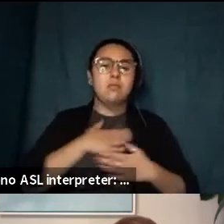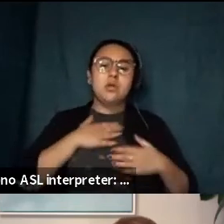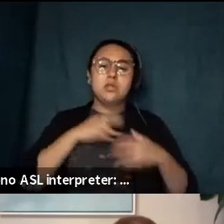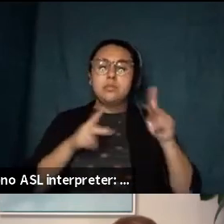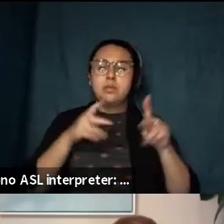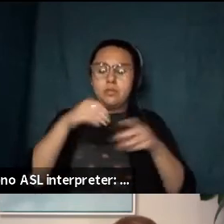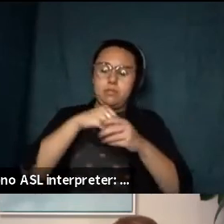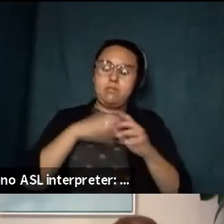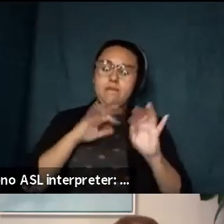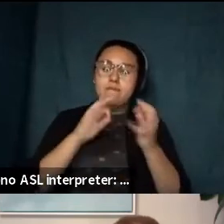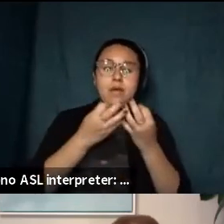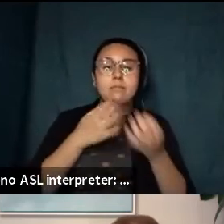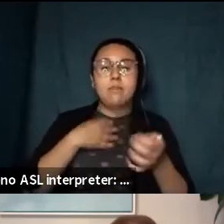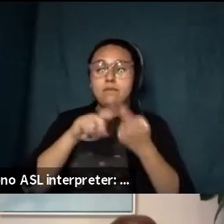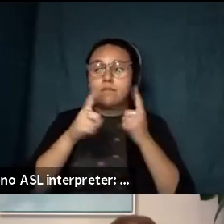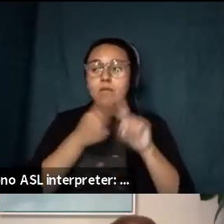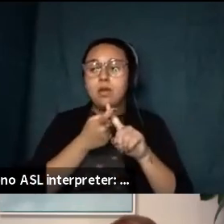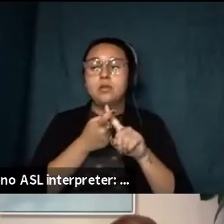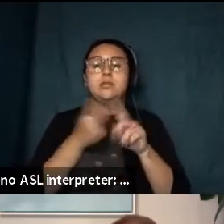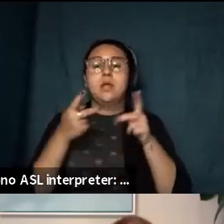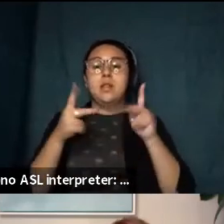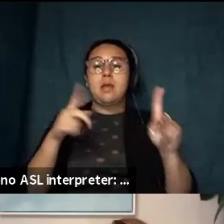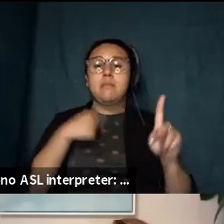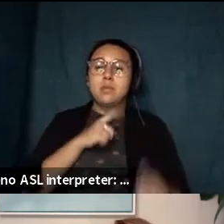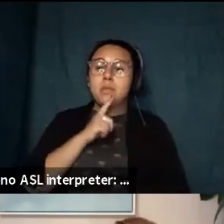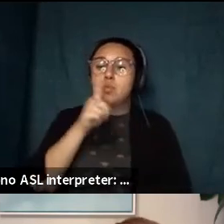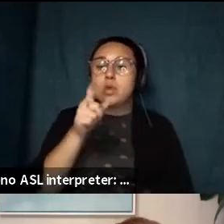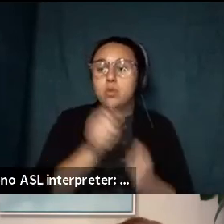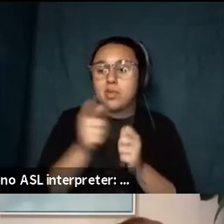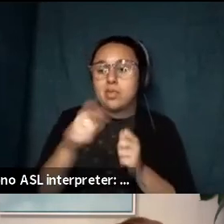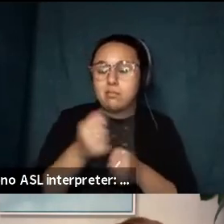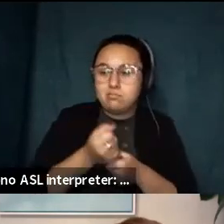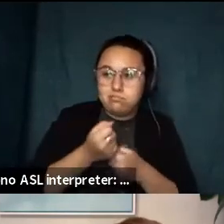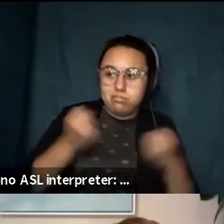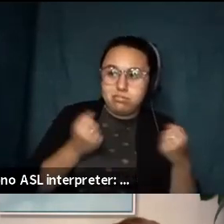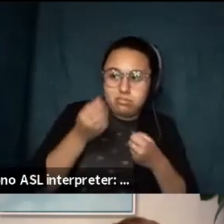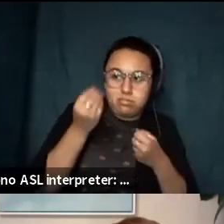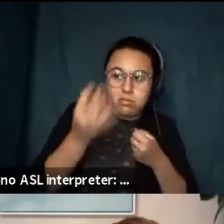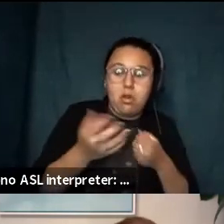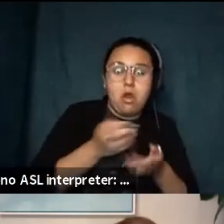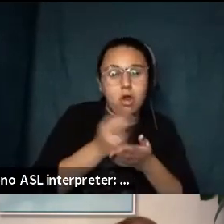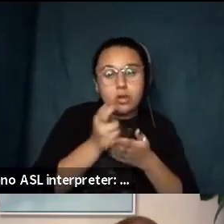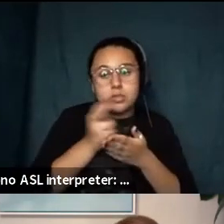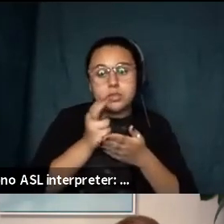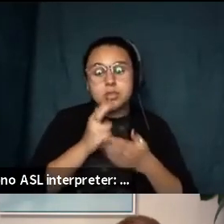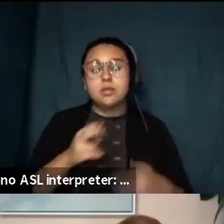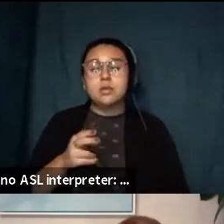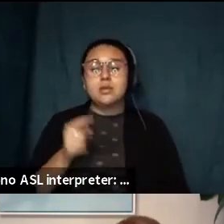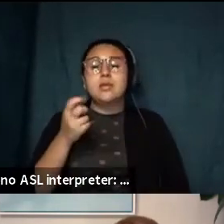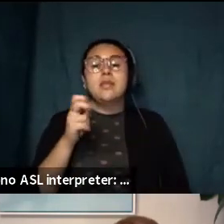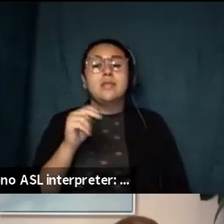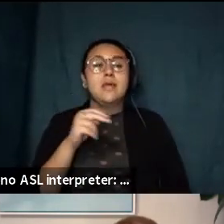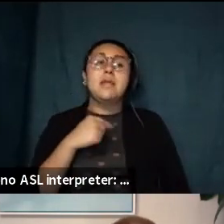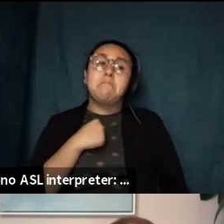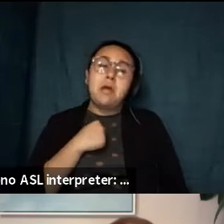my friends who have given me space to to be real with them in that way um but then i had to go and write a book